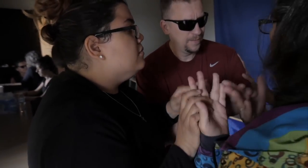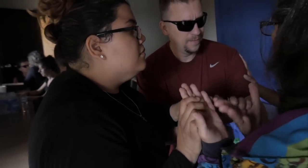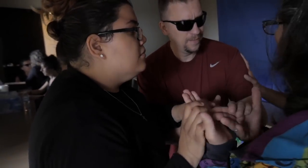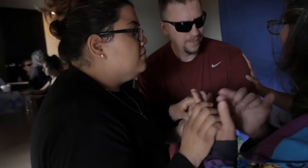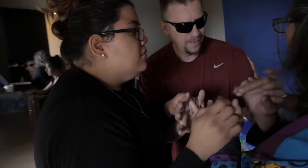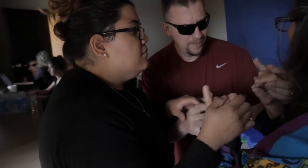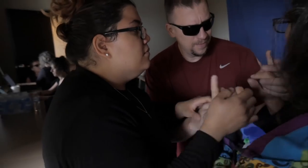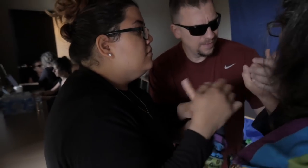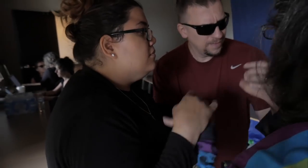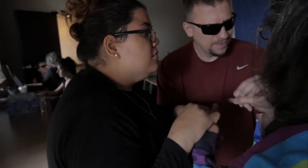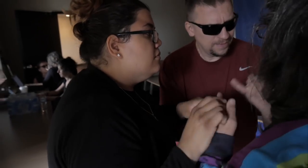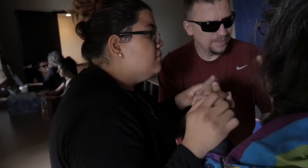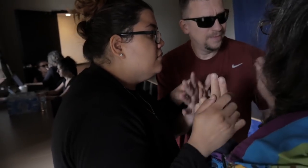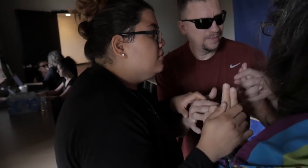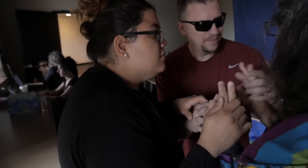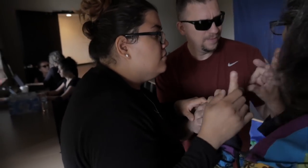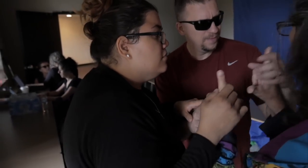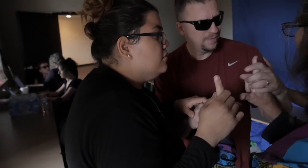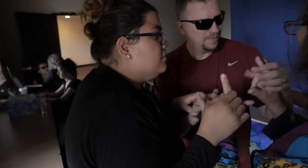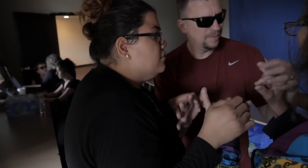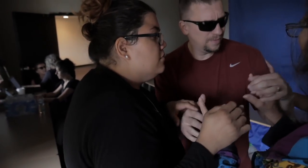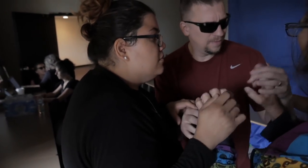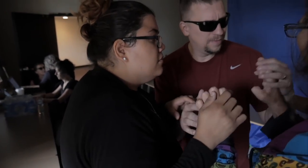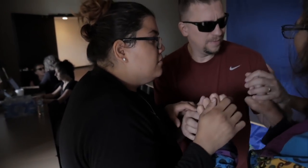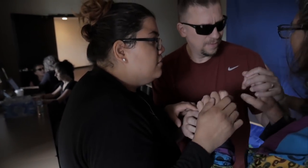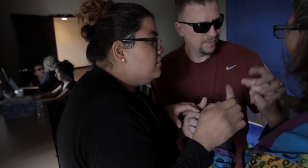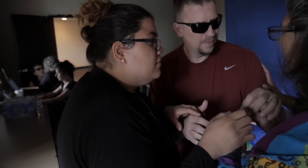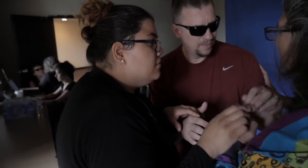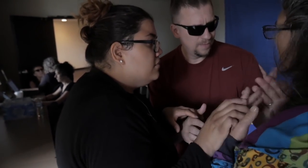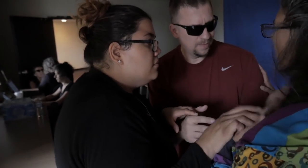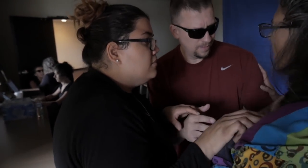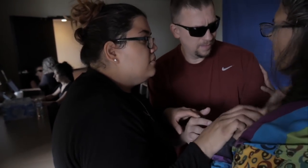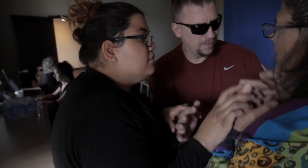That one who just left? My dearest Juliette.